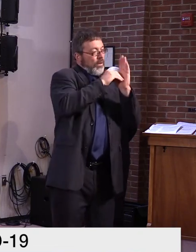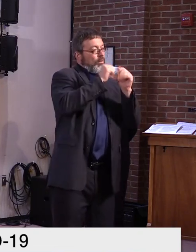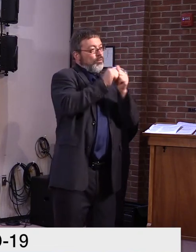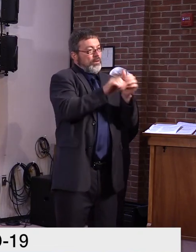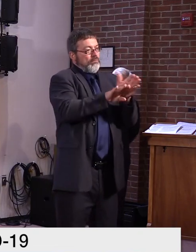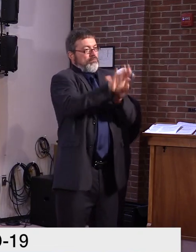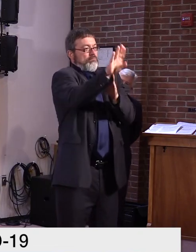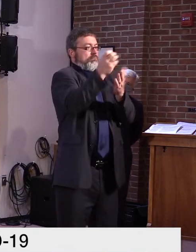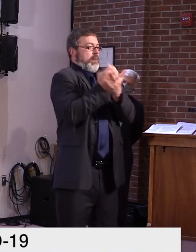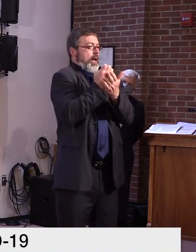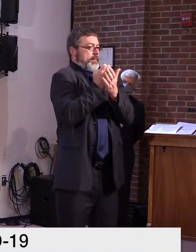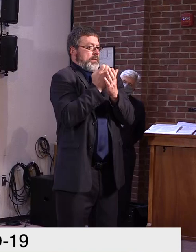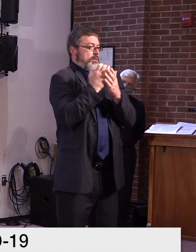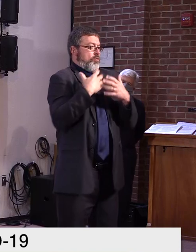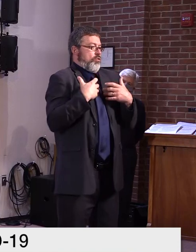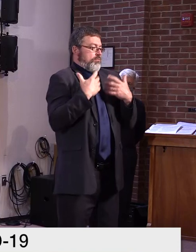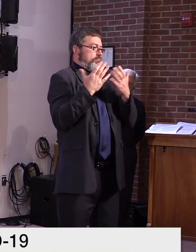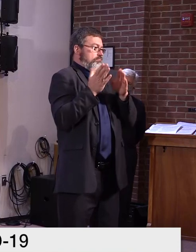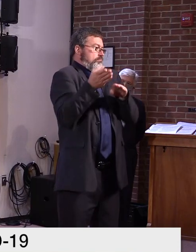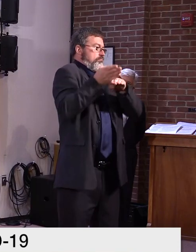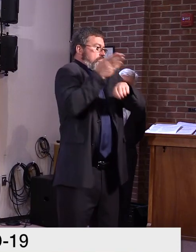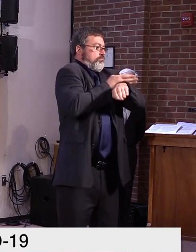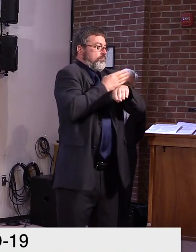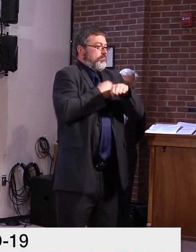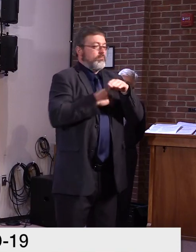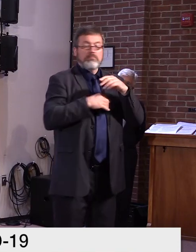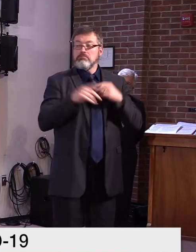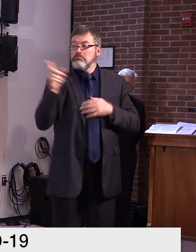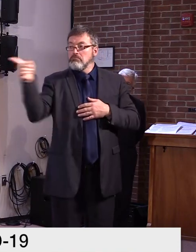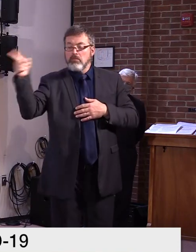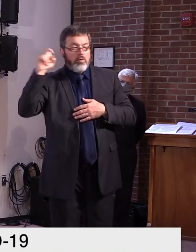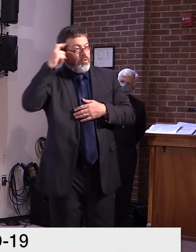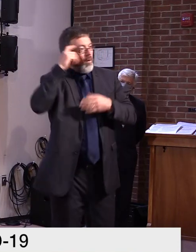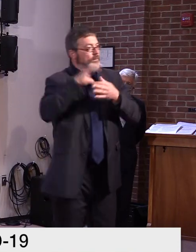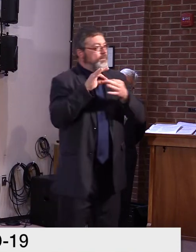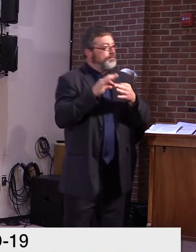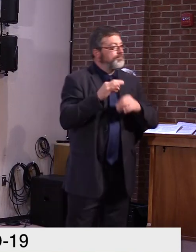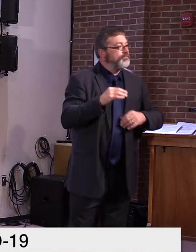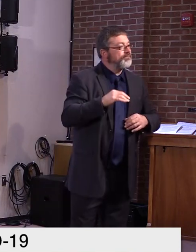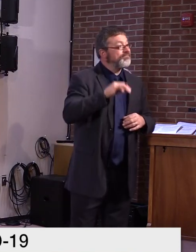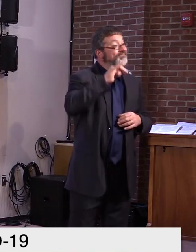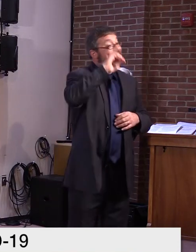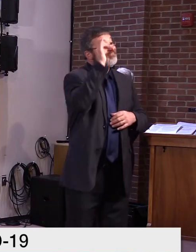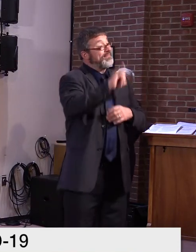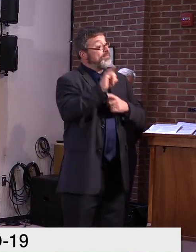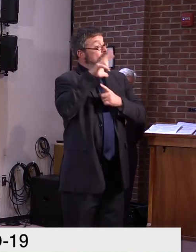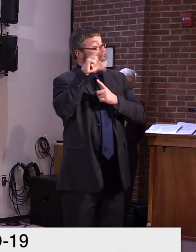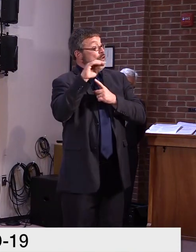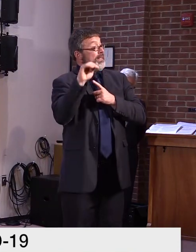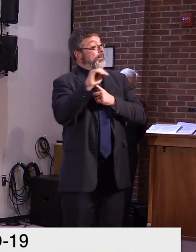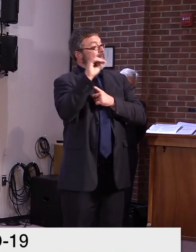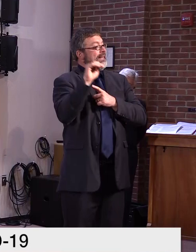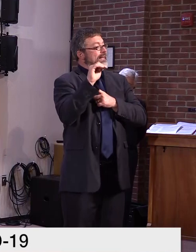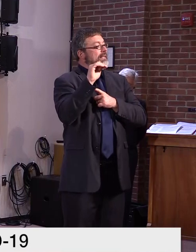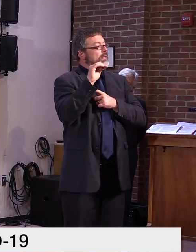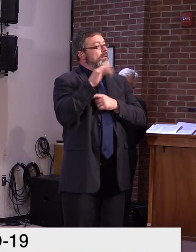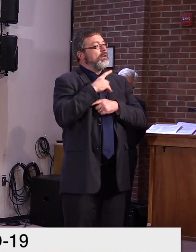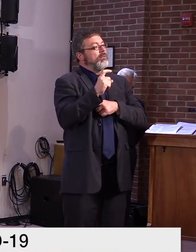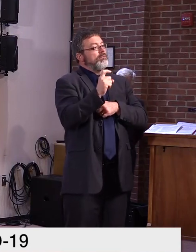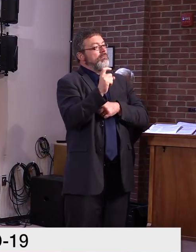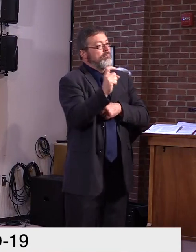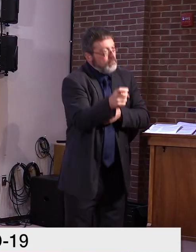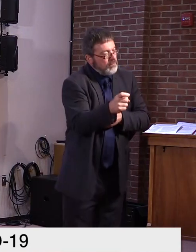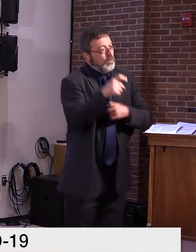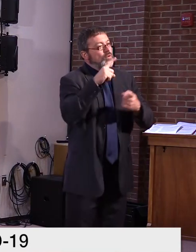quite a bit to, uh, higher education and, uh, K-12 as well, uh, I believe. So that, uh, that could, that